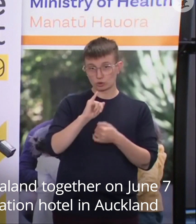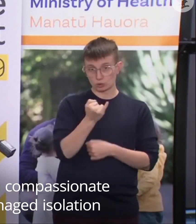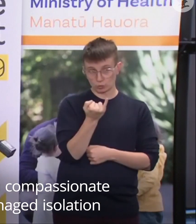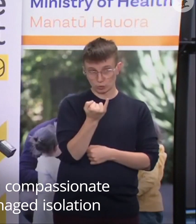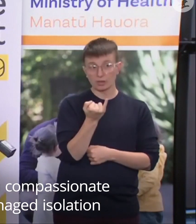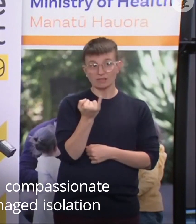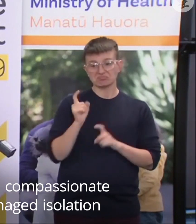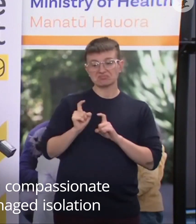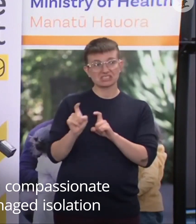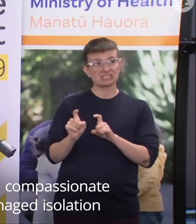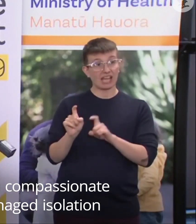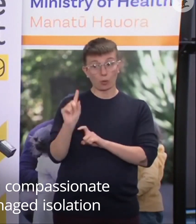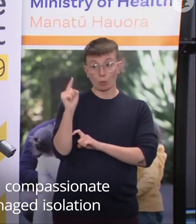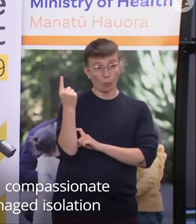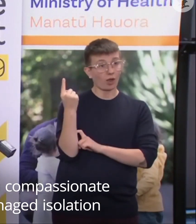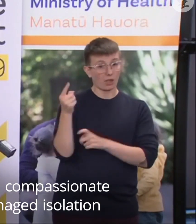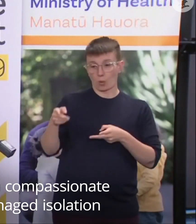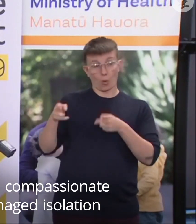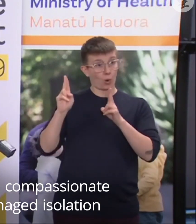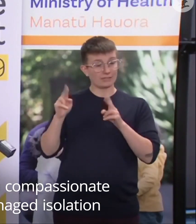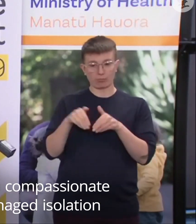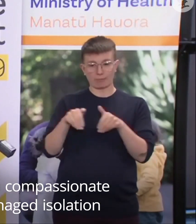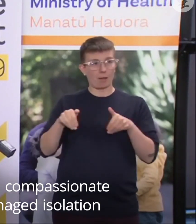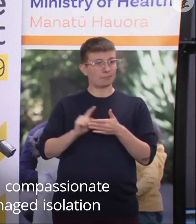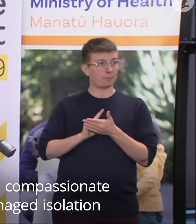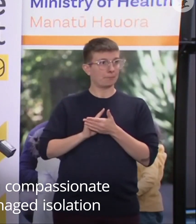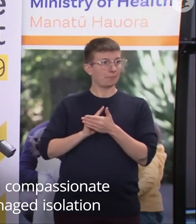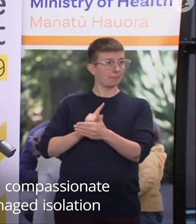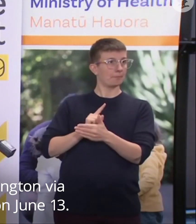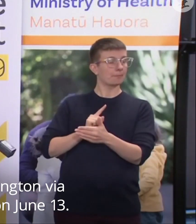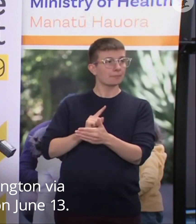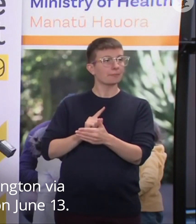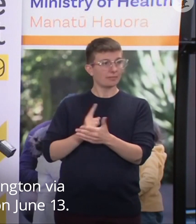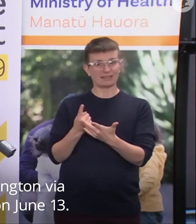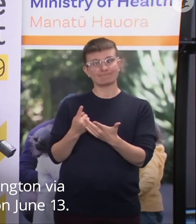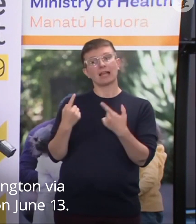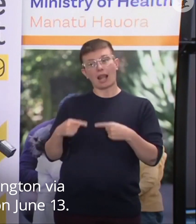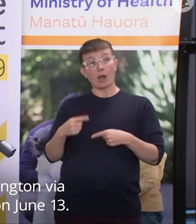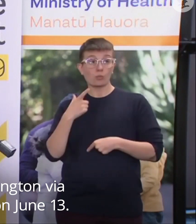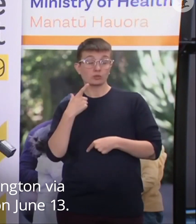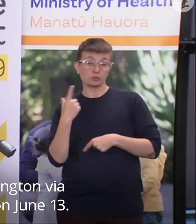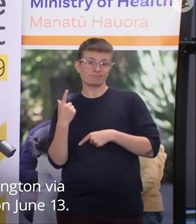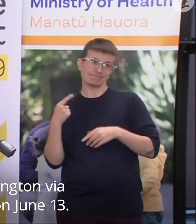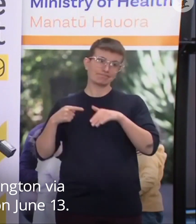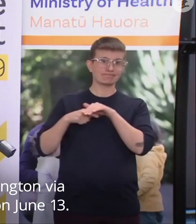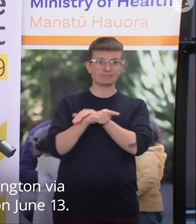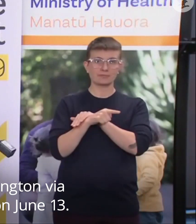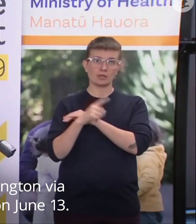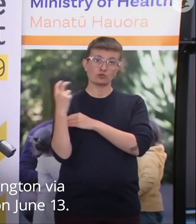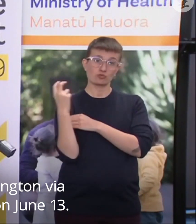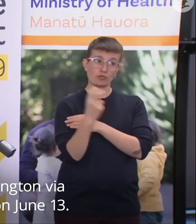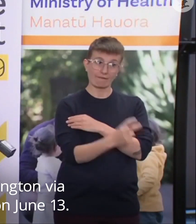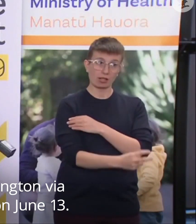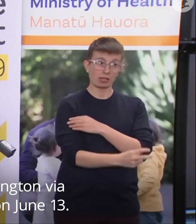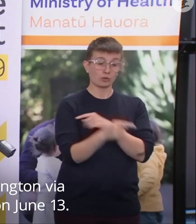and were permitted on compassionate grounds to leave managed isolation to travel to Wellington via